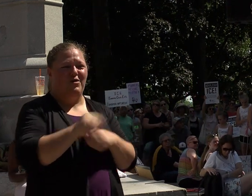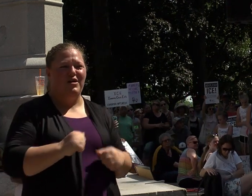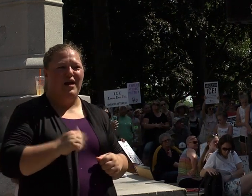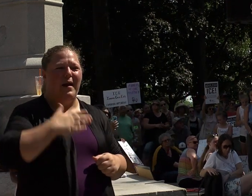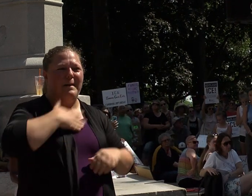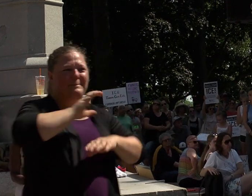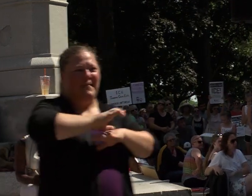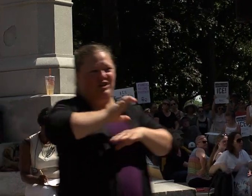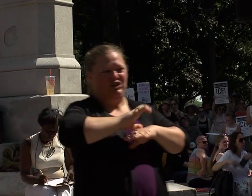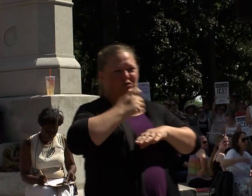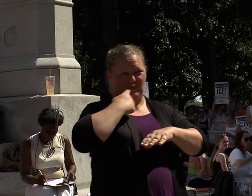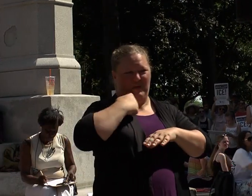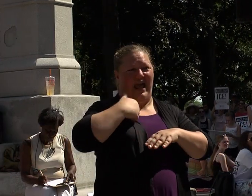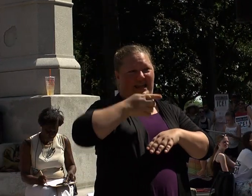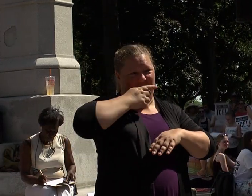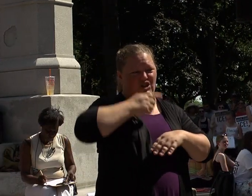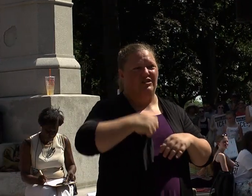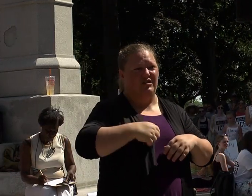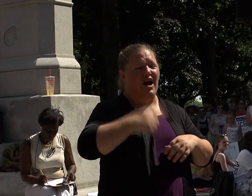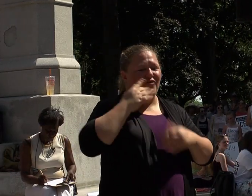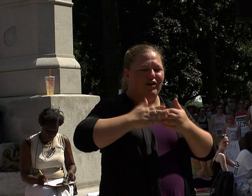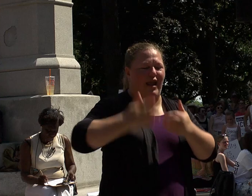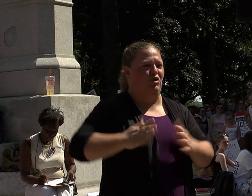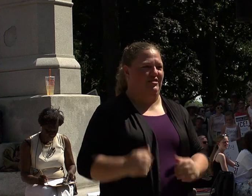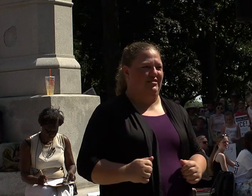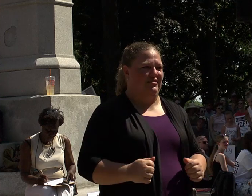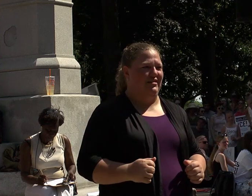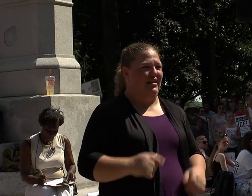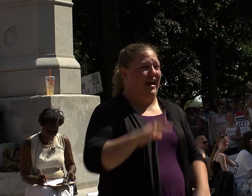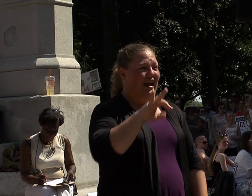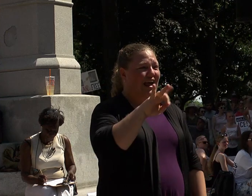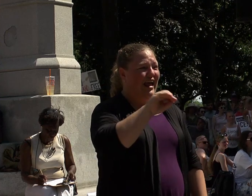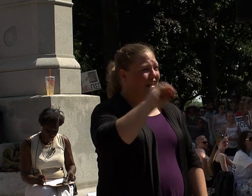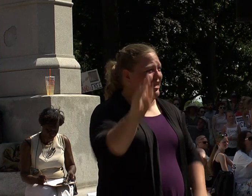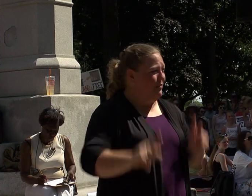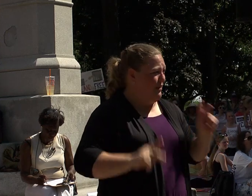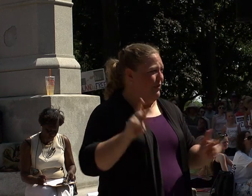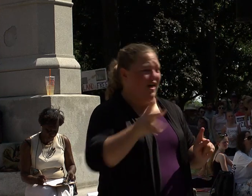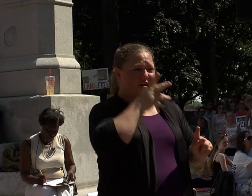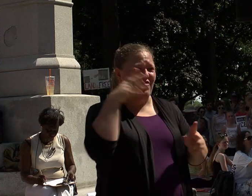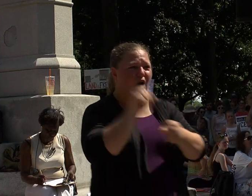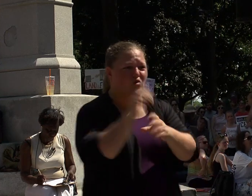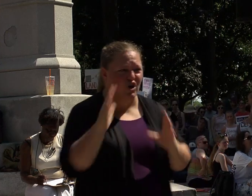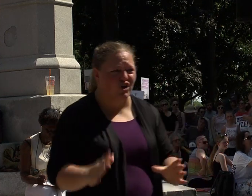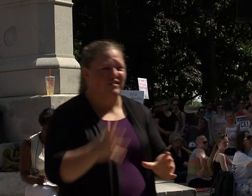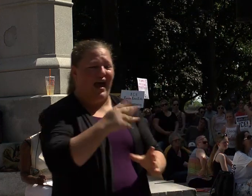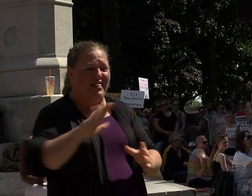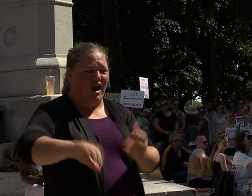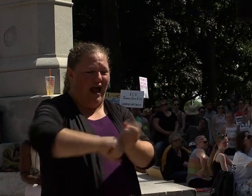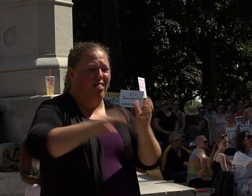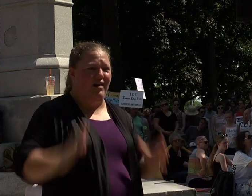had a dinner for neighbors 80 people farm workers and their